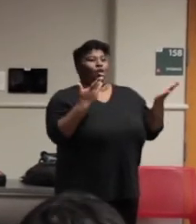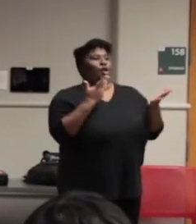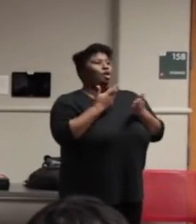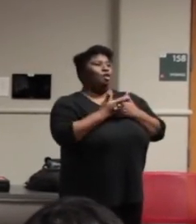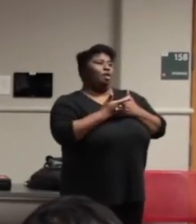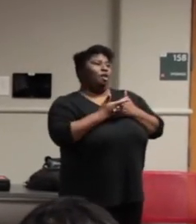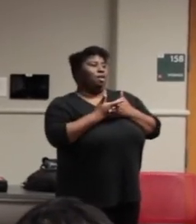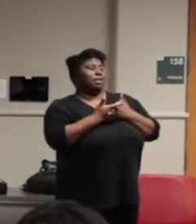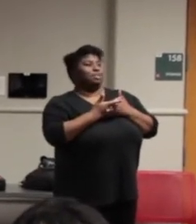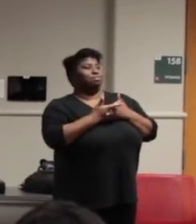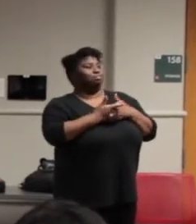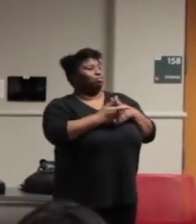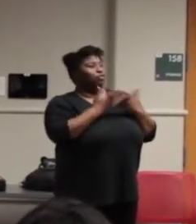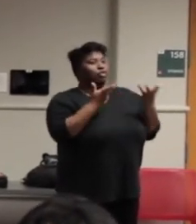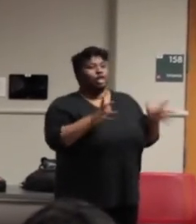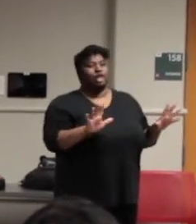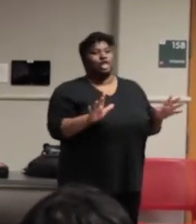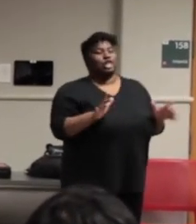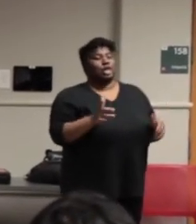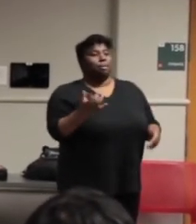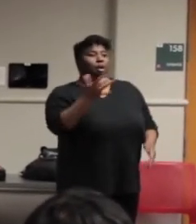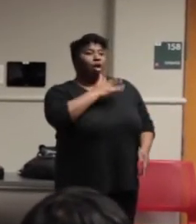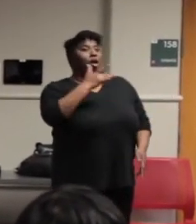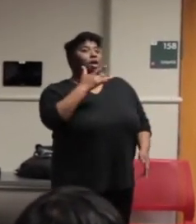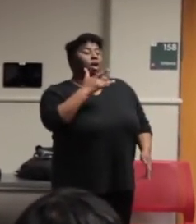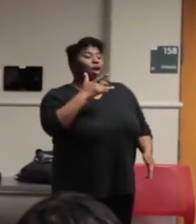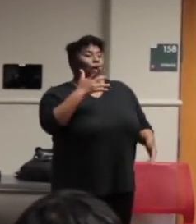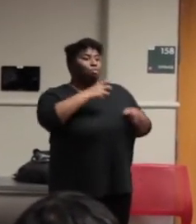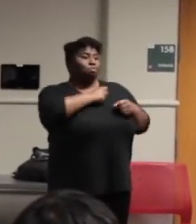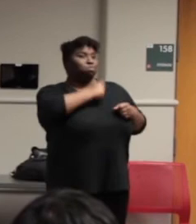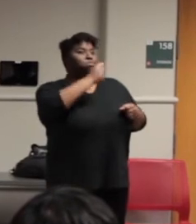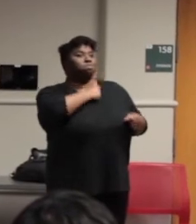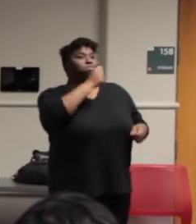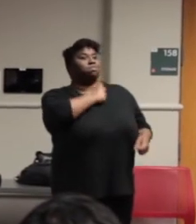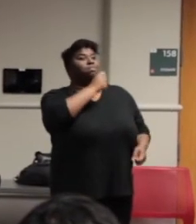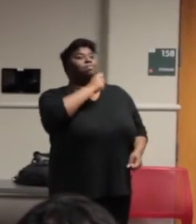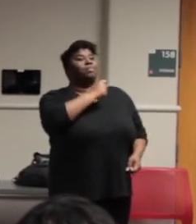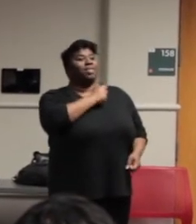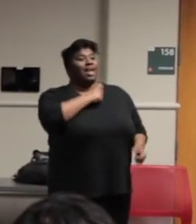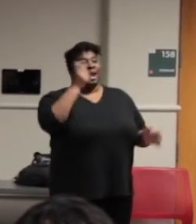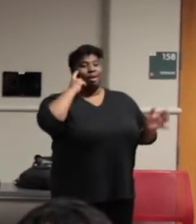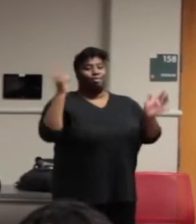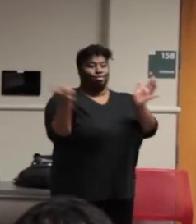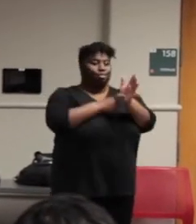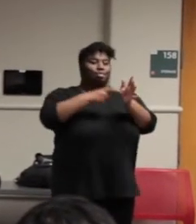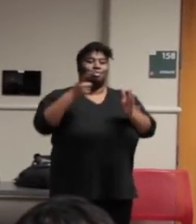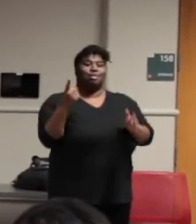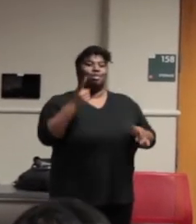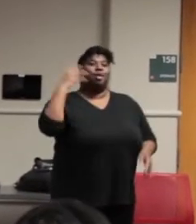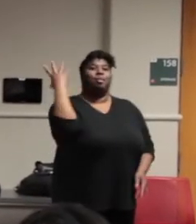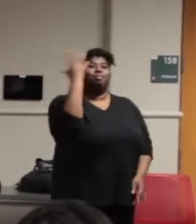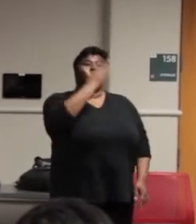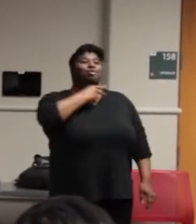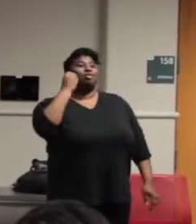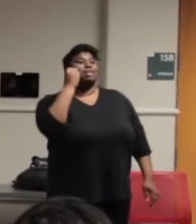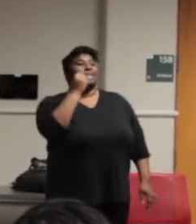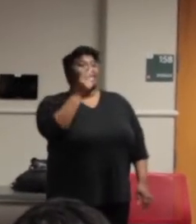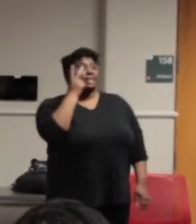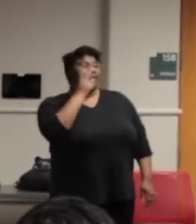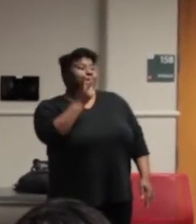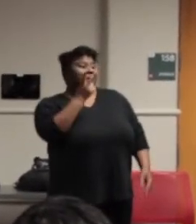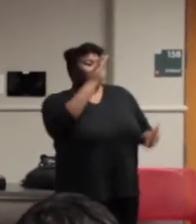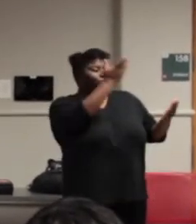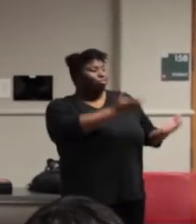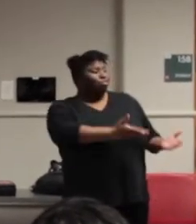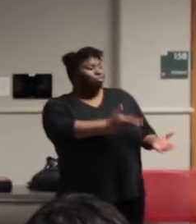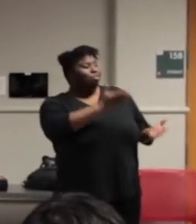continuum. My heart then flashed recognition, and I heard it speak to me. Of all the beauty you can see in her, the earth